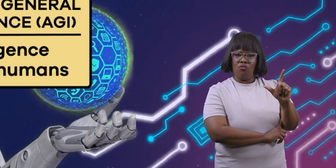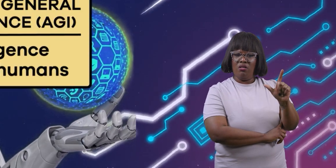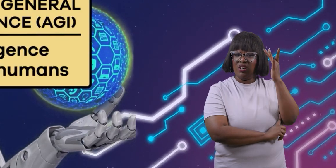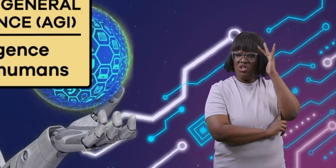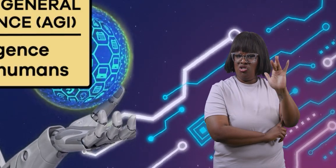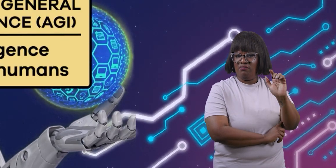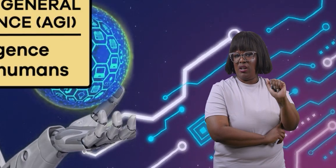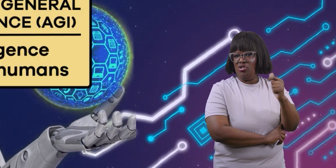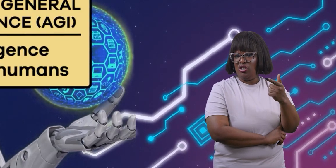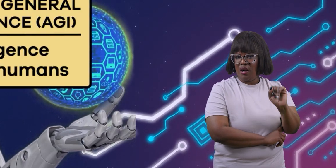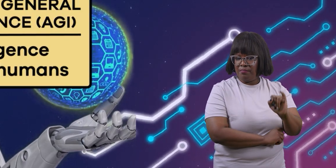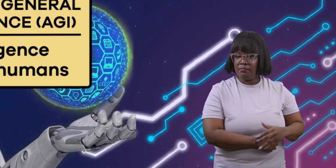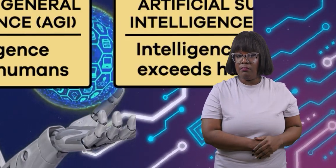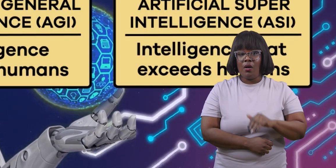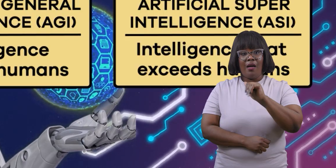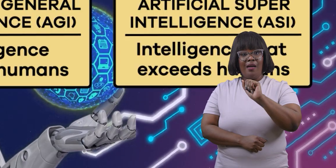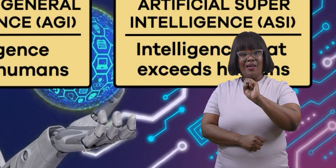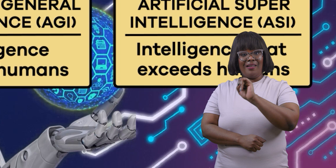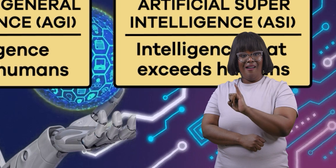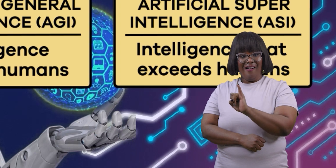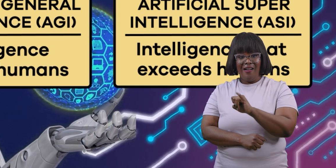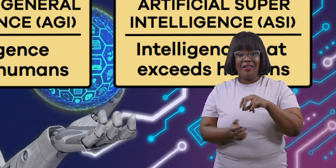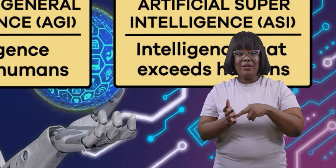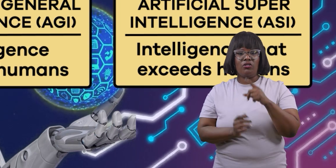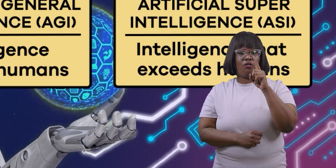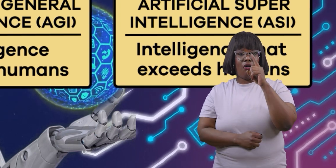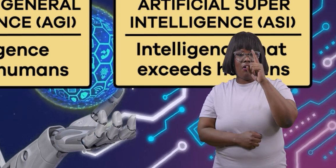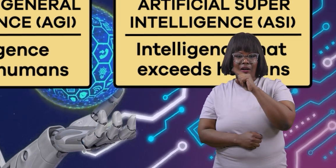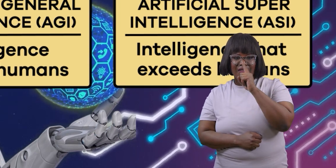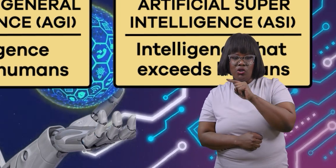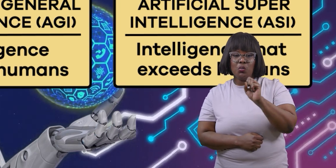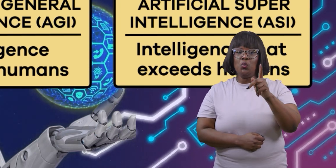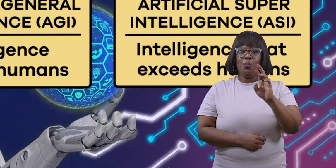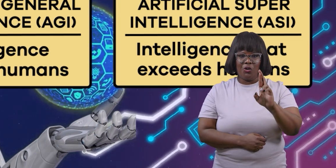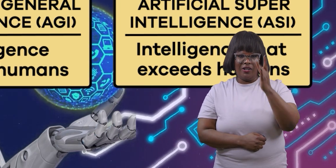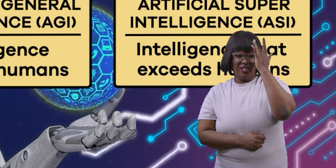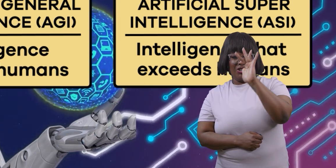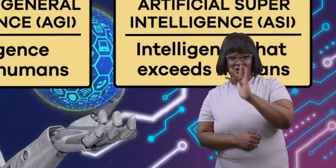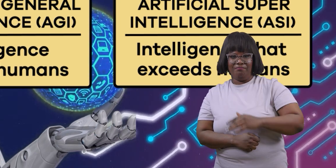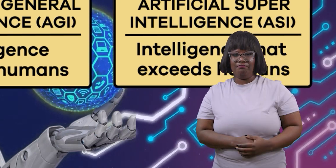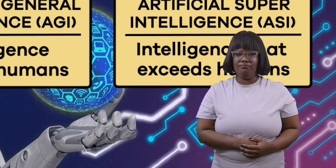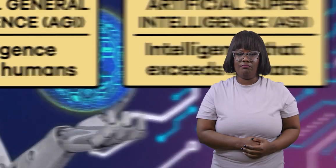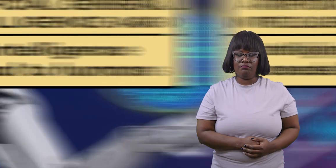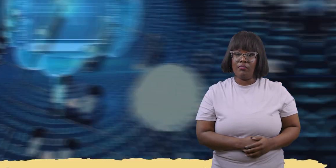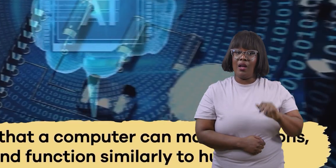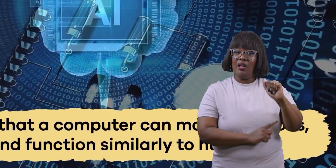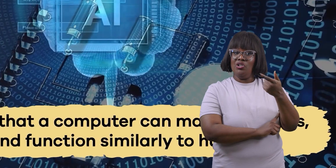general intelligence, and ASI, which means artificial super intelligence. AI